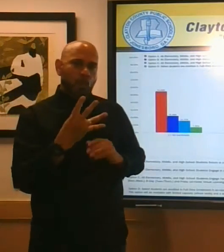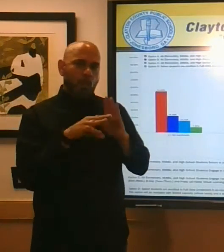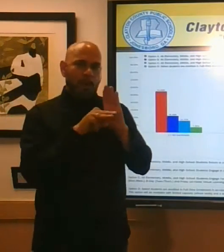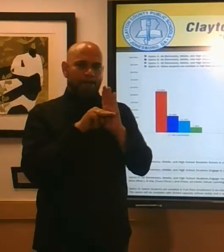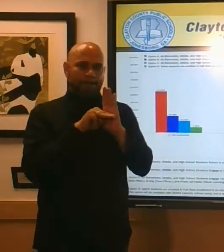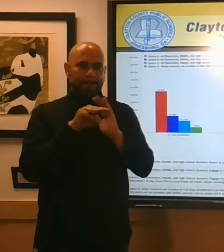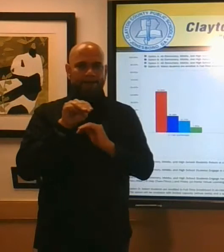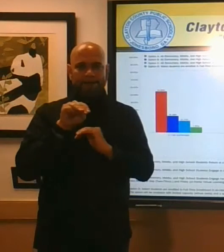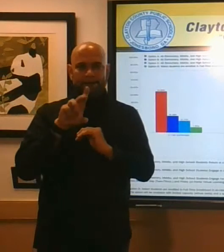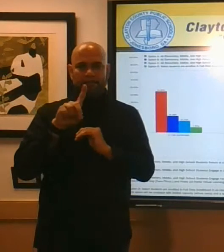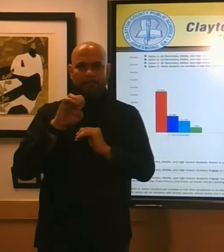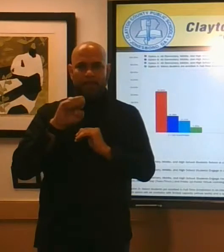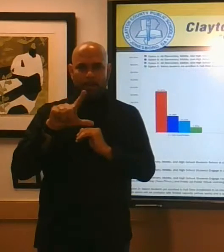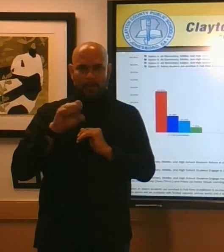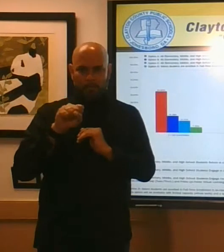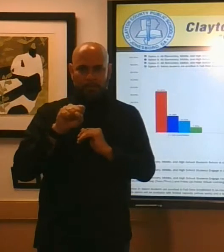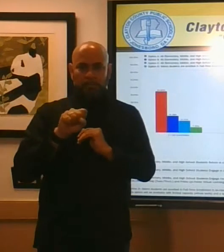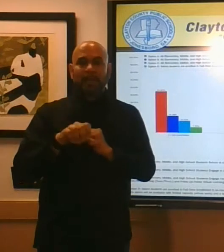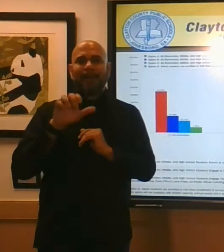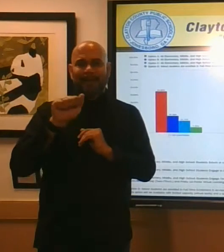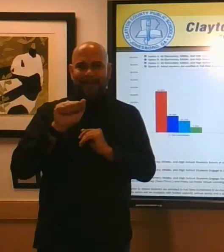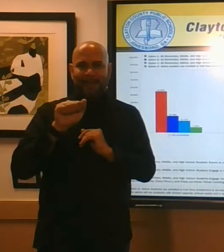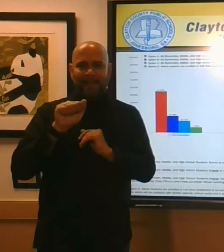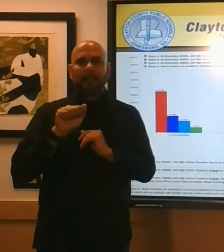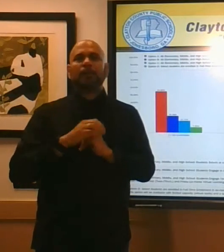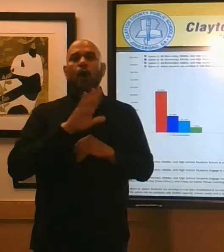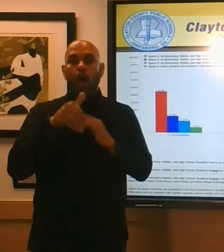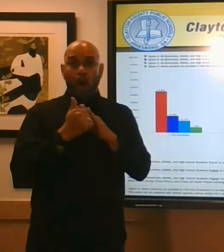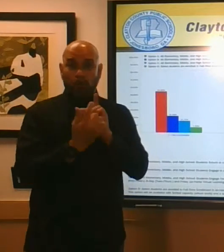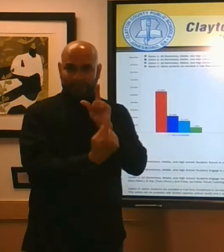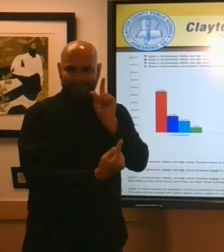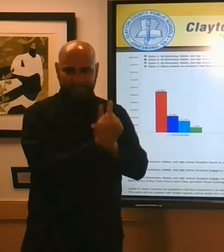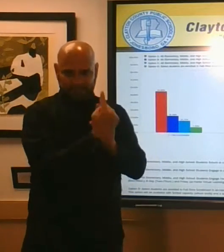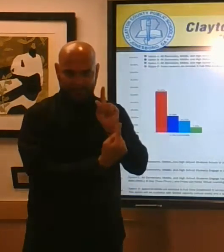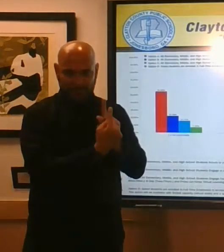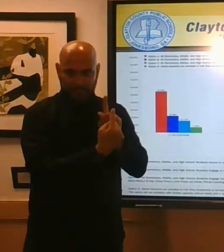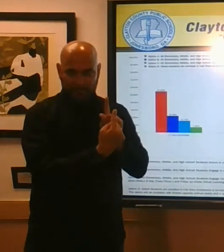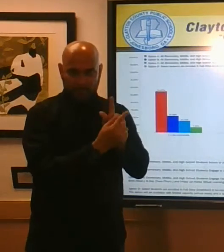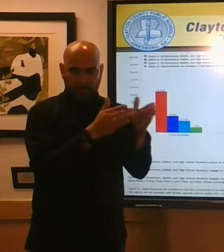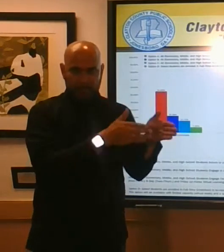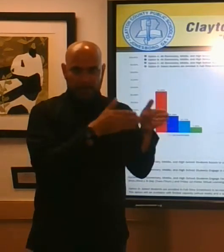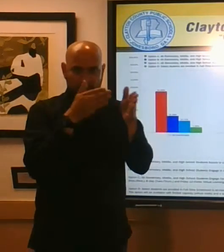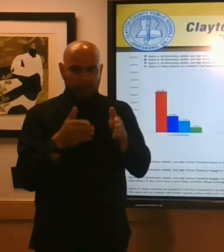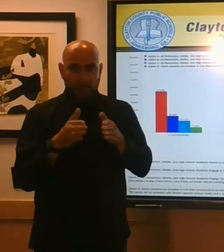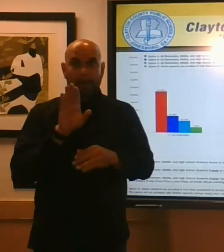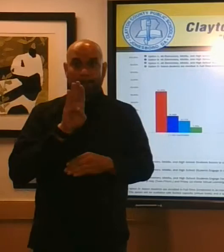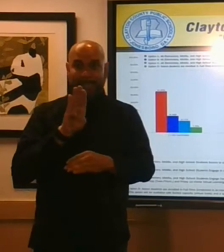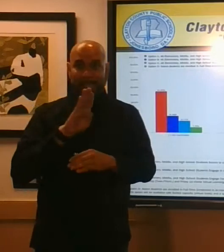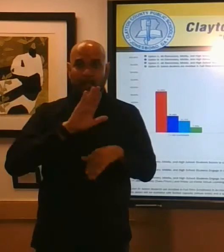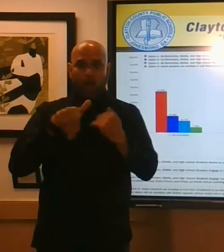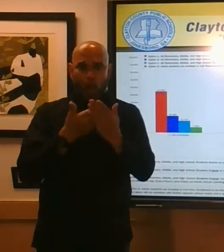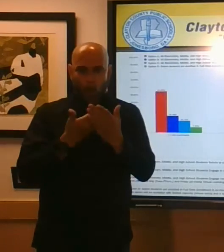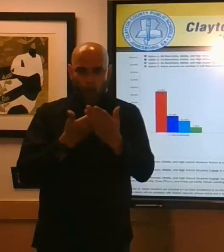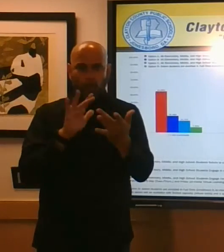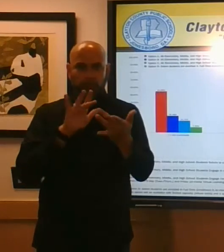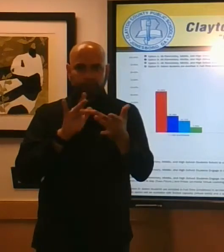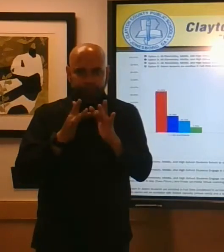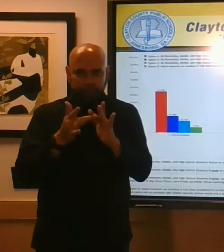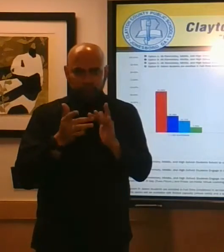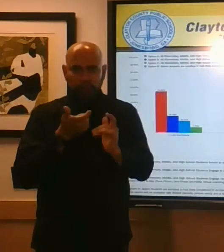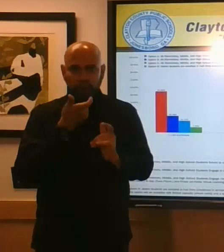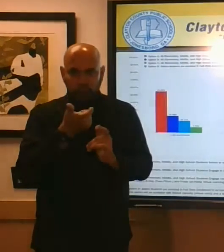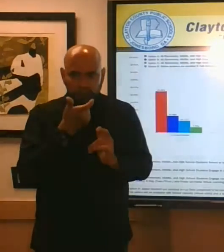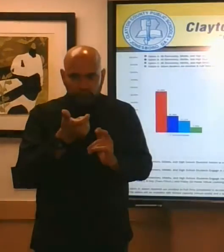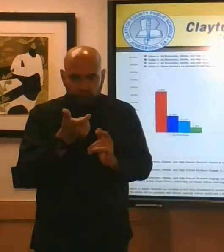model a or option a face-to-face all face-to-face option b all virtual option c a combination